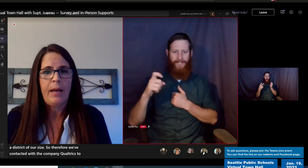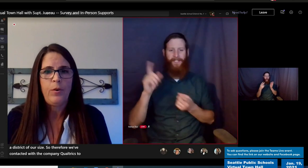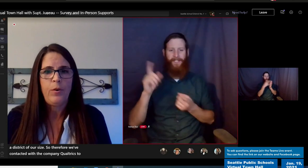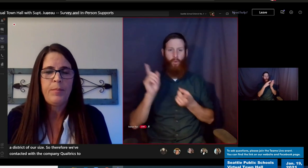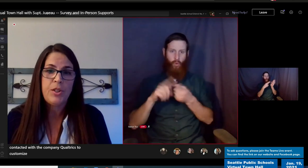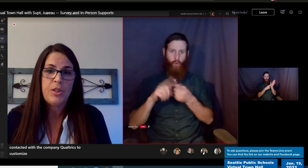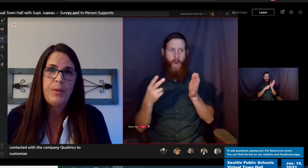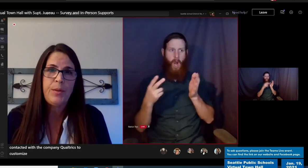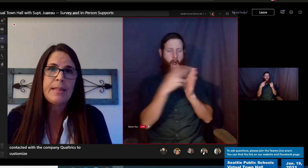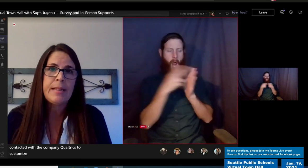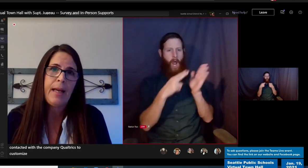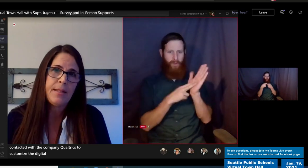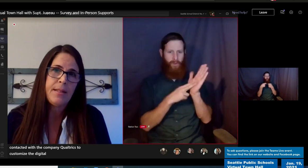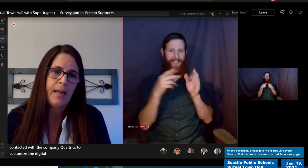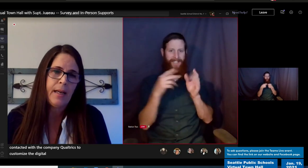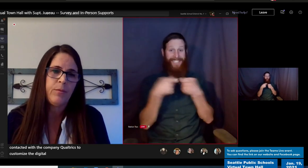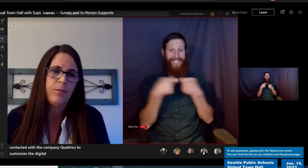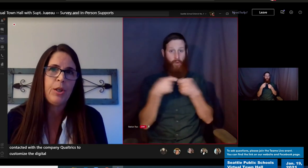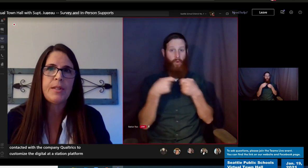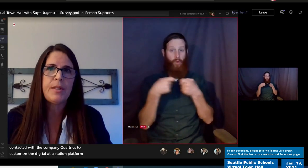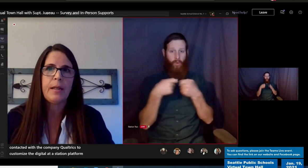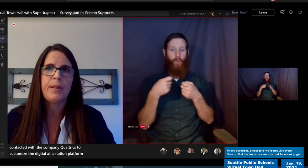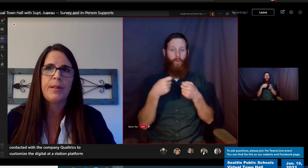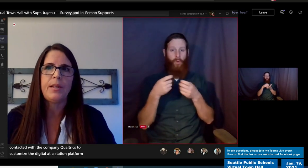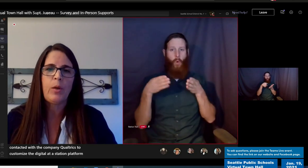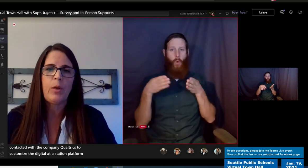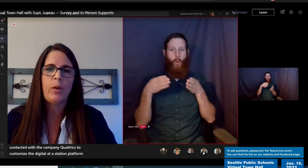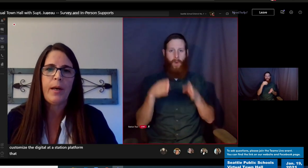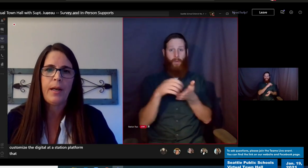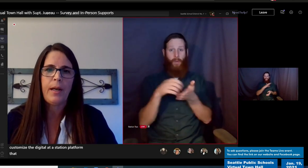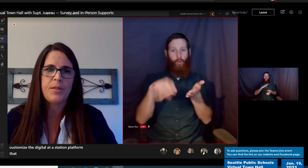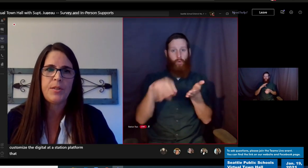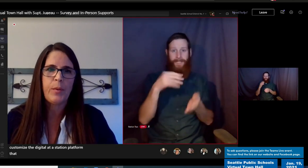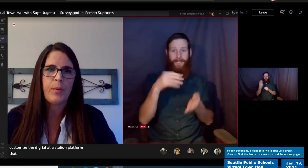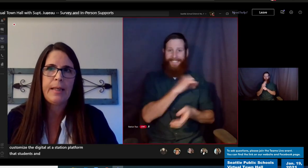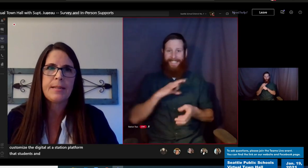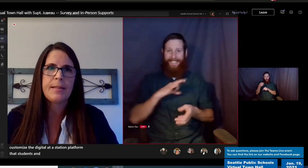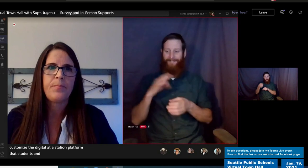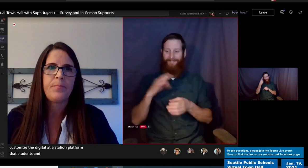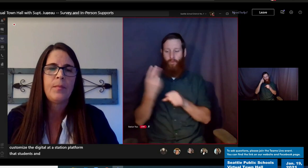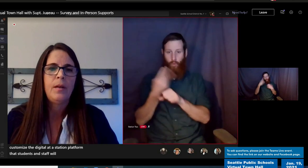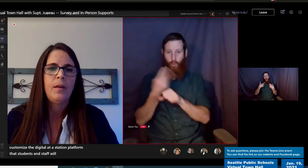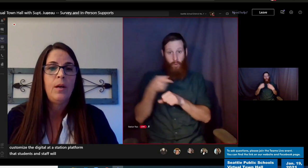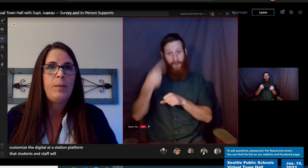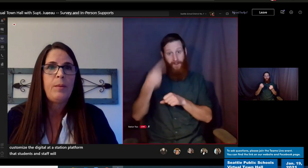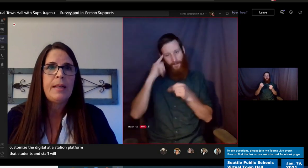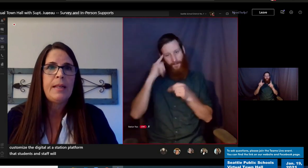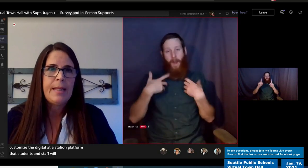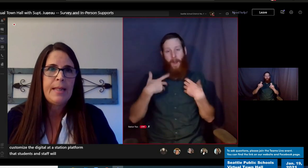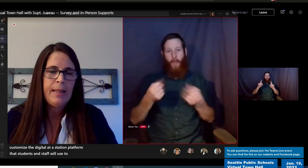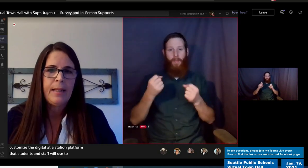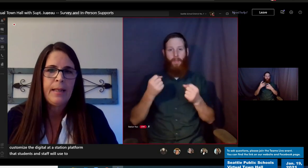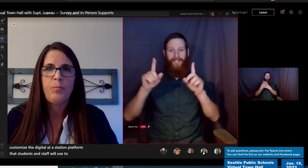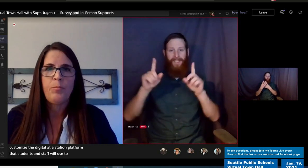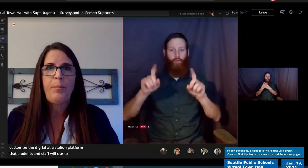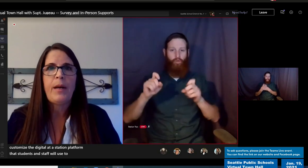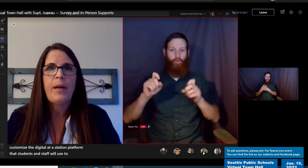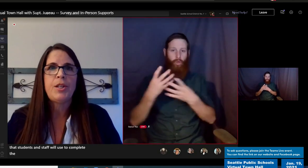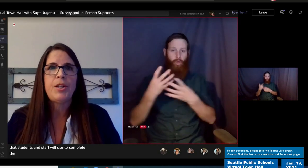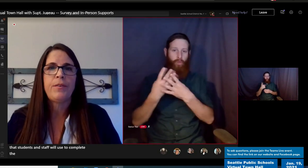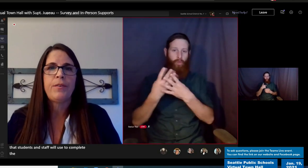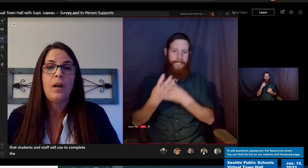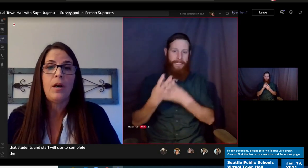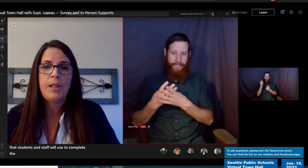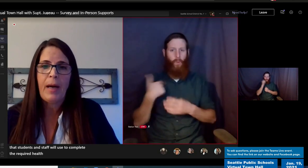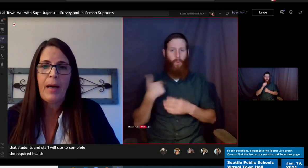that students and staff will use to complete the required health screenings. We meet daily in preparation for